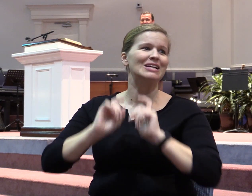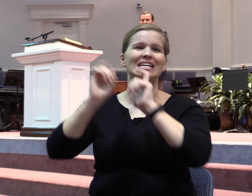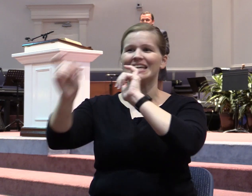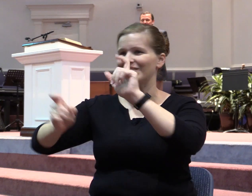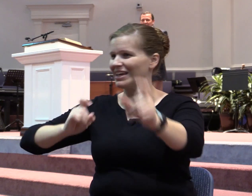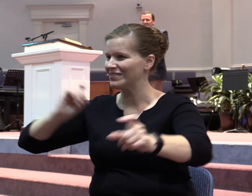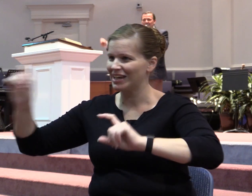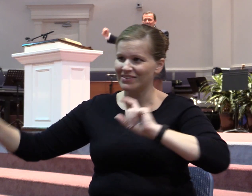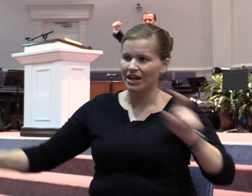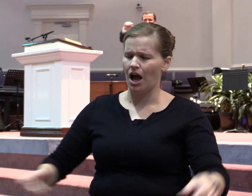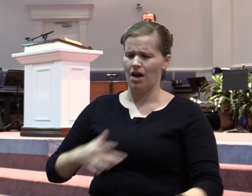I feel the holy grace.